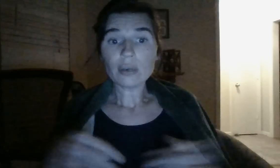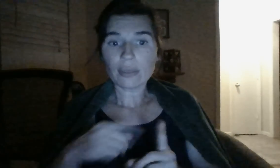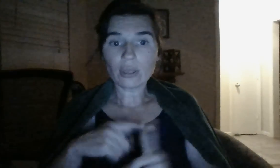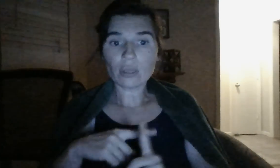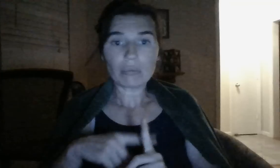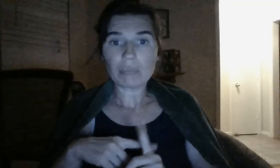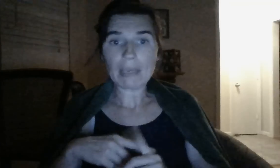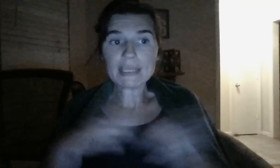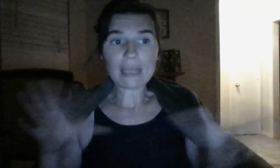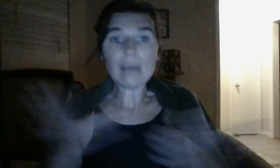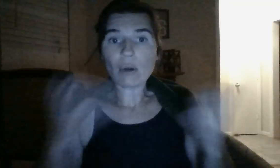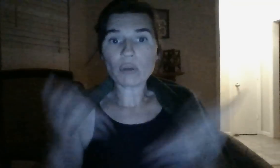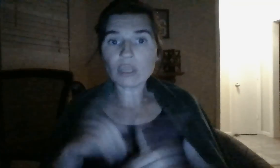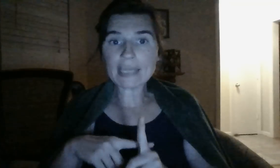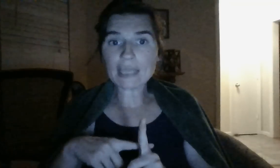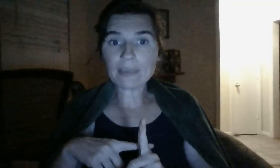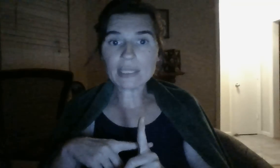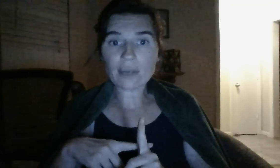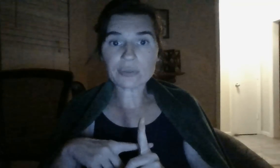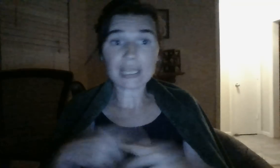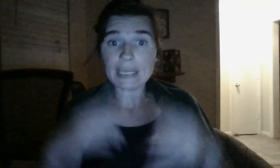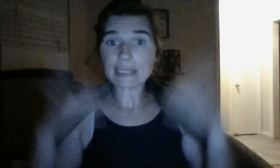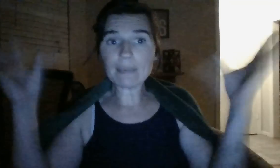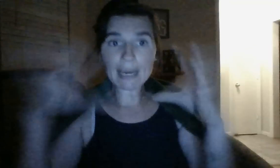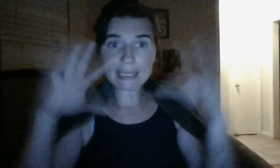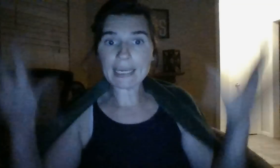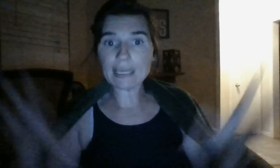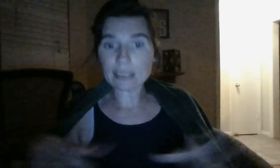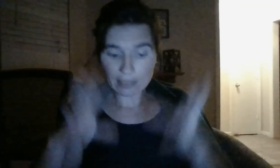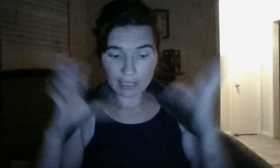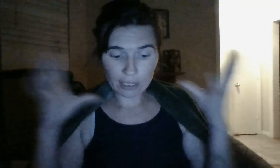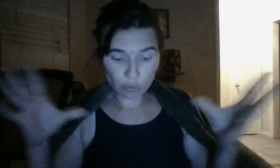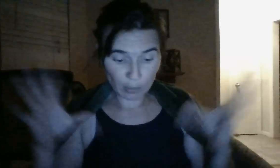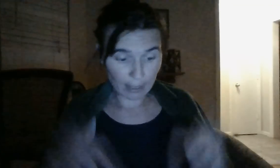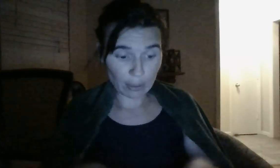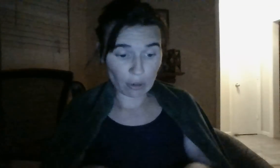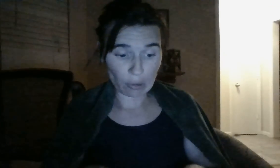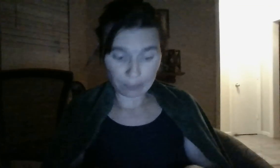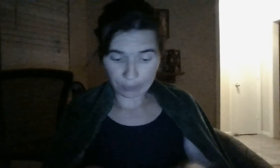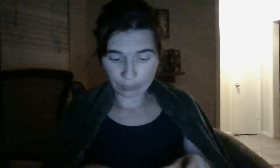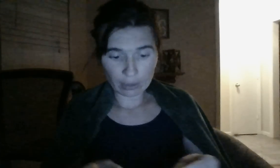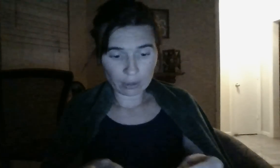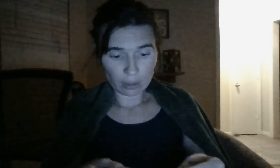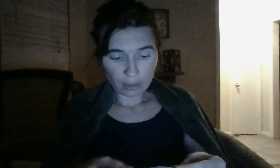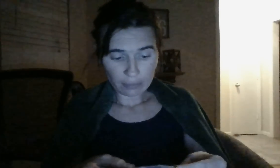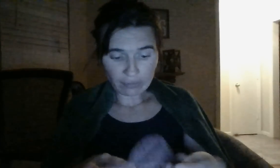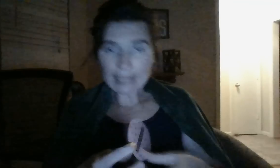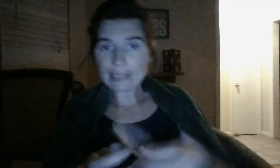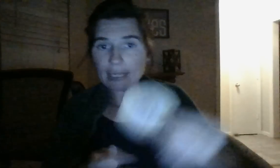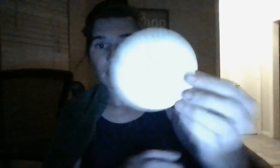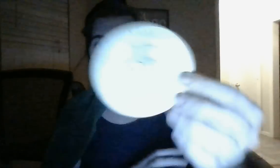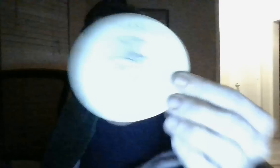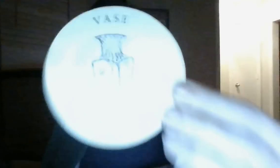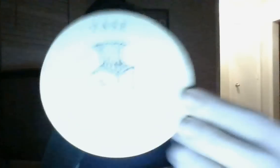Or, maybe some, or the lightside police officer's kid. Somebody's kid's about to get a huge wake-up call. Face, secret admirer.